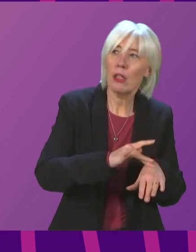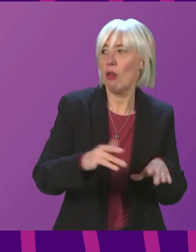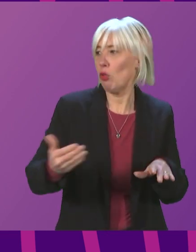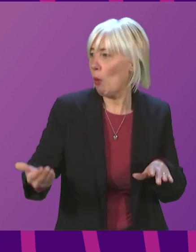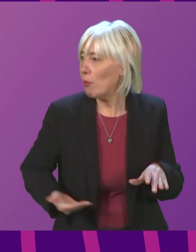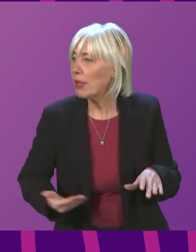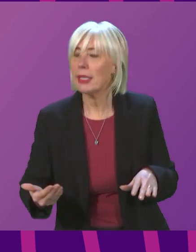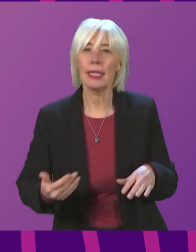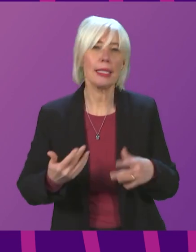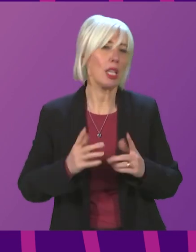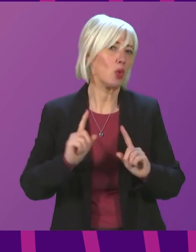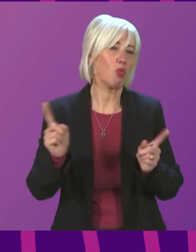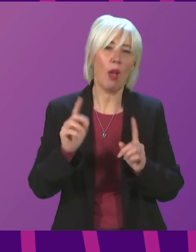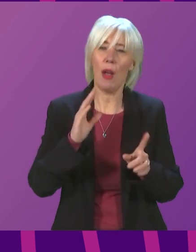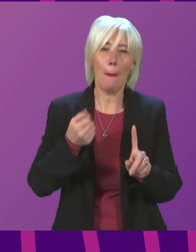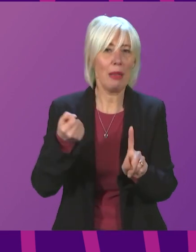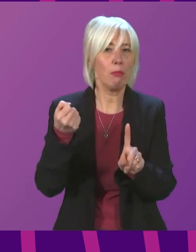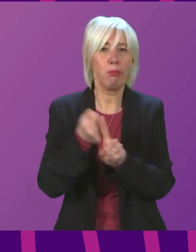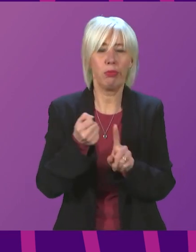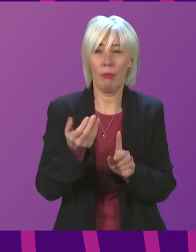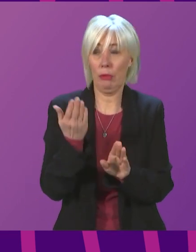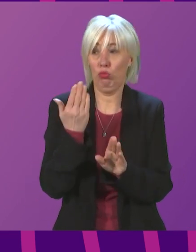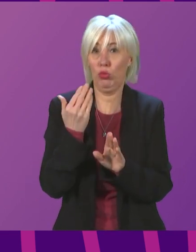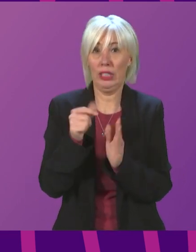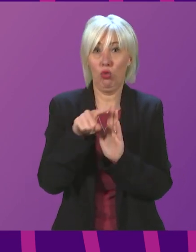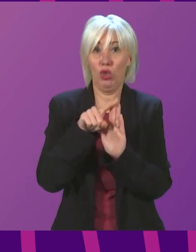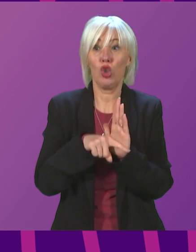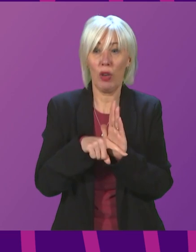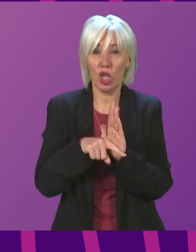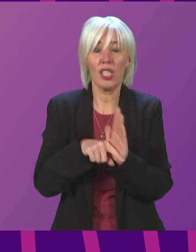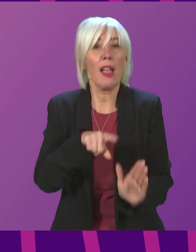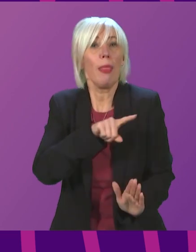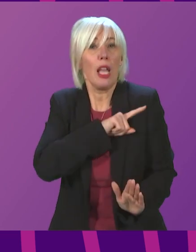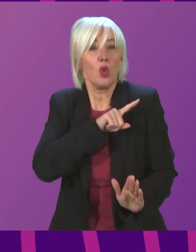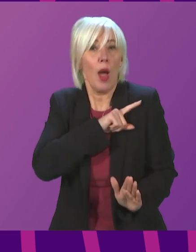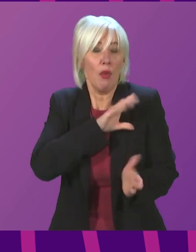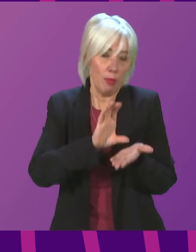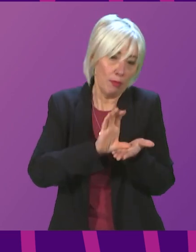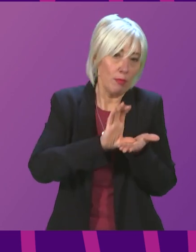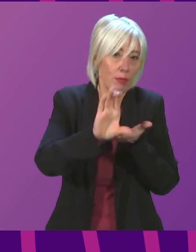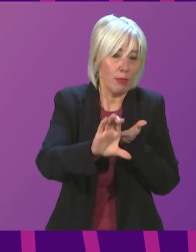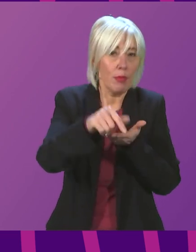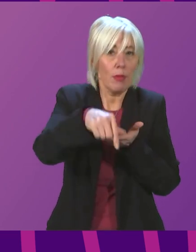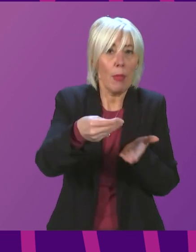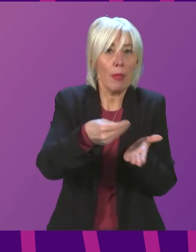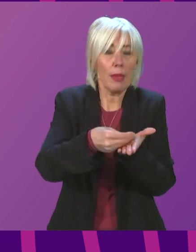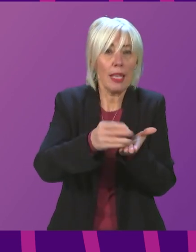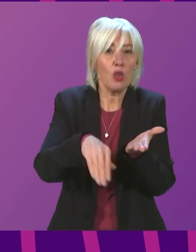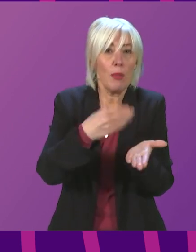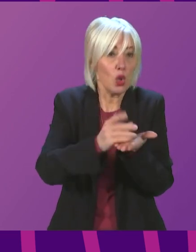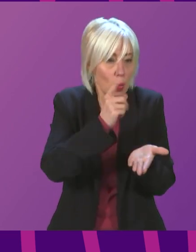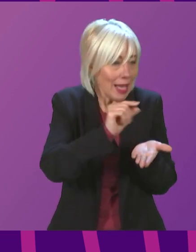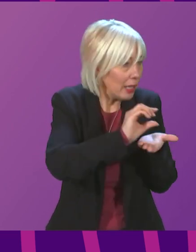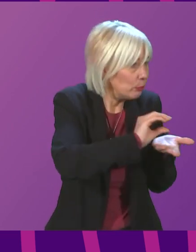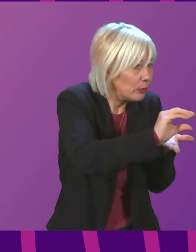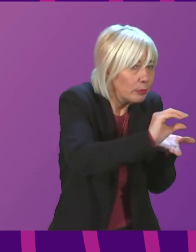that have been impacted by these recent restrictions. That's why we have allocated money and are working to get that money to organisations and